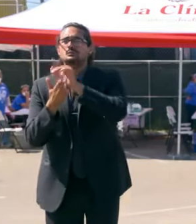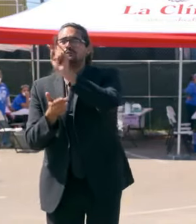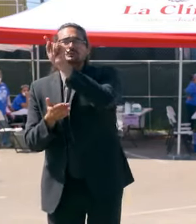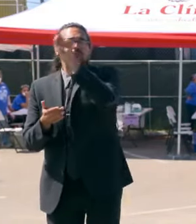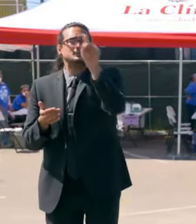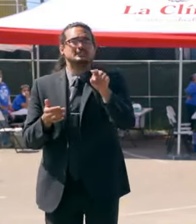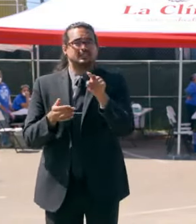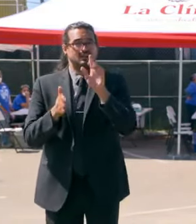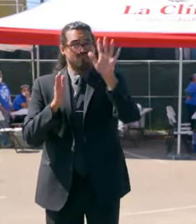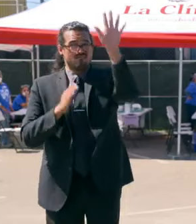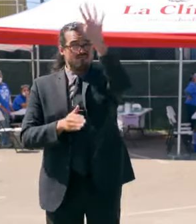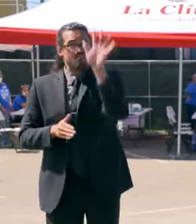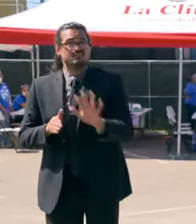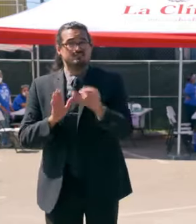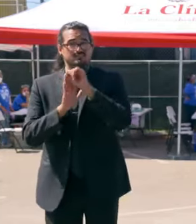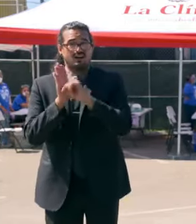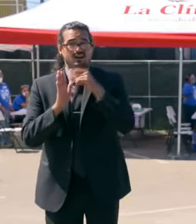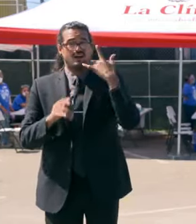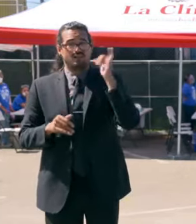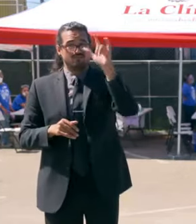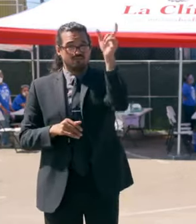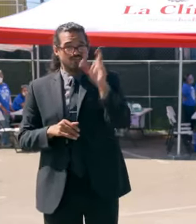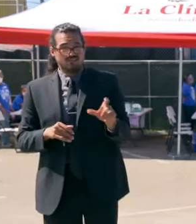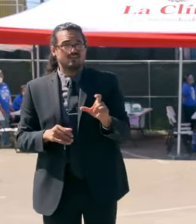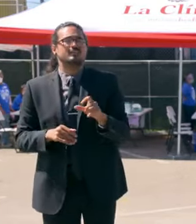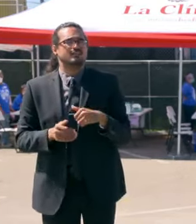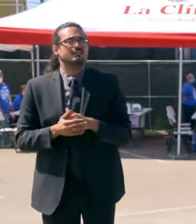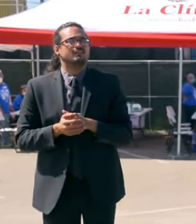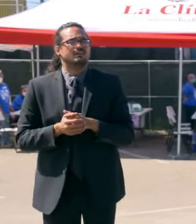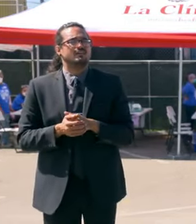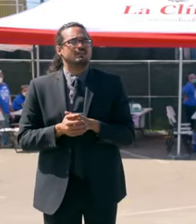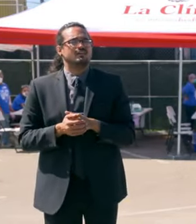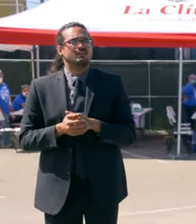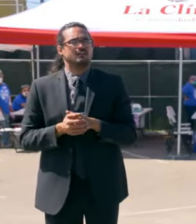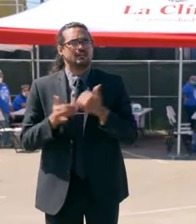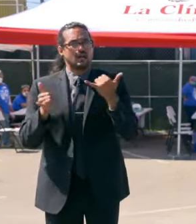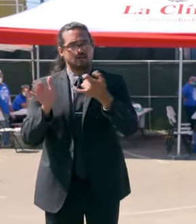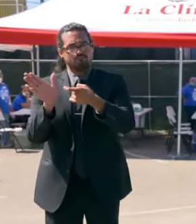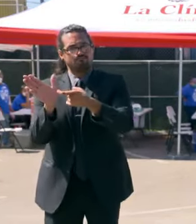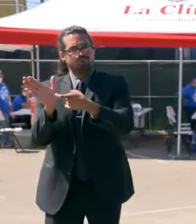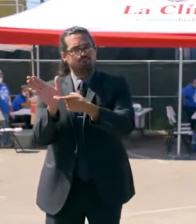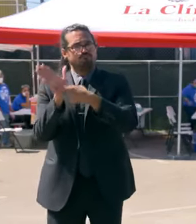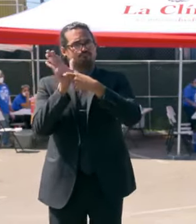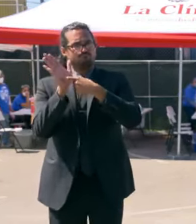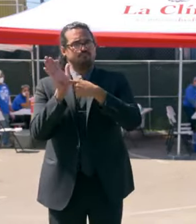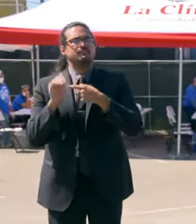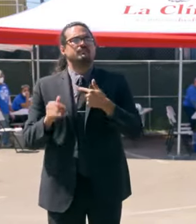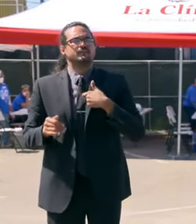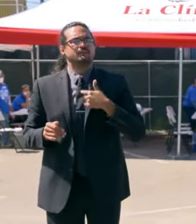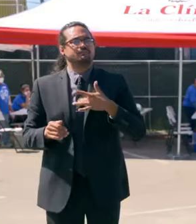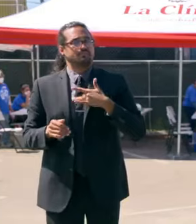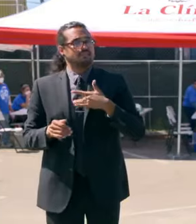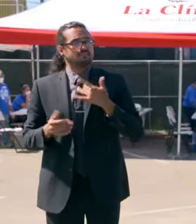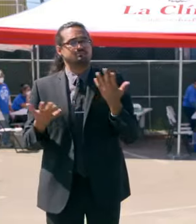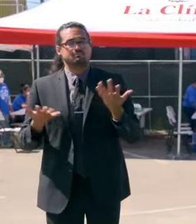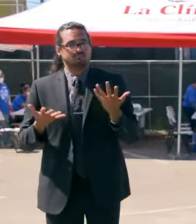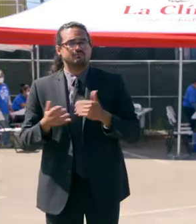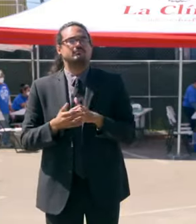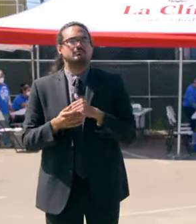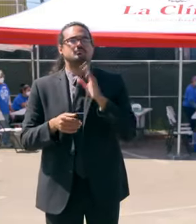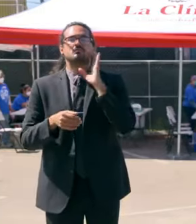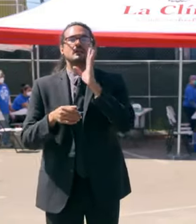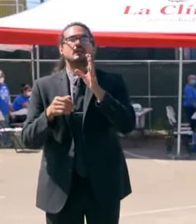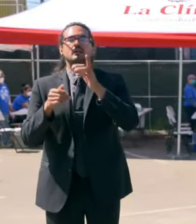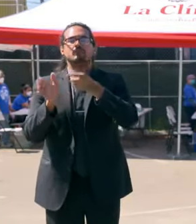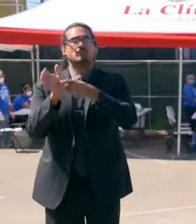regulations, but enforcement that we believe will be enacted at the local level and a